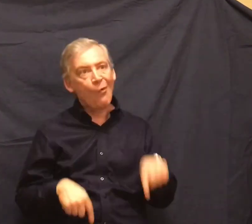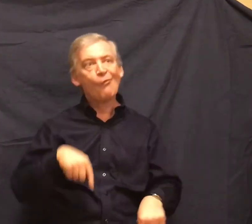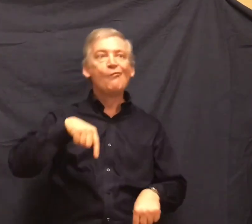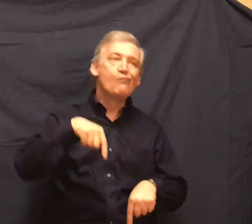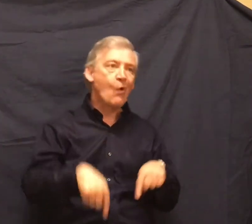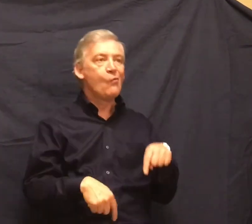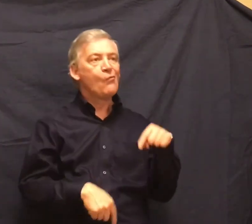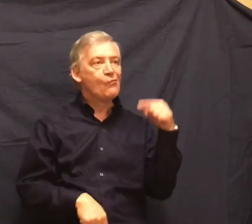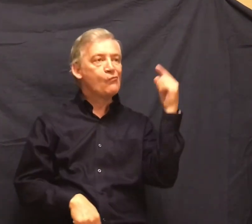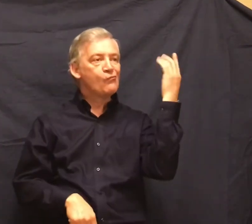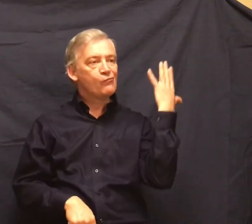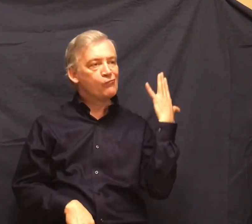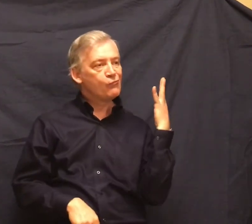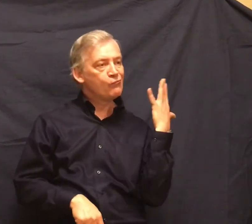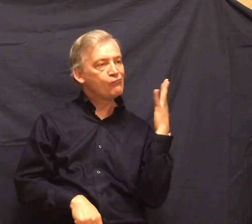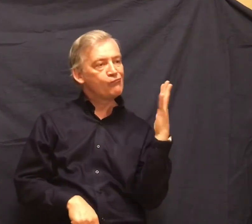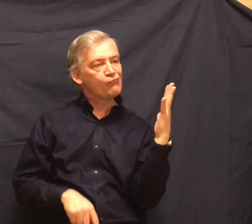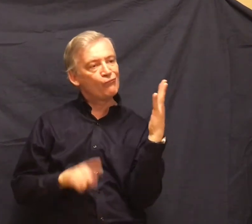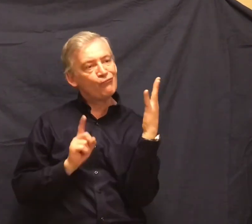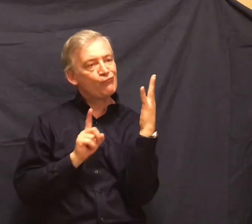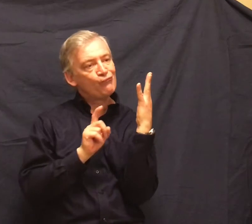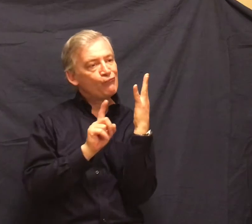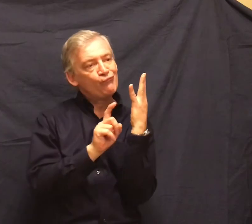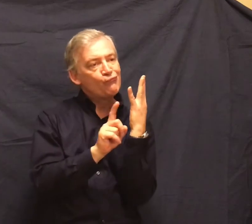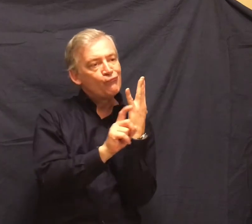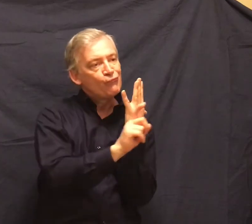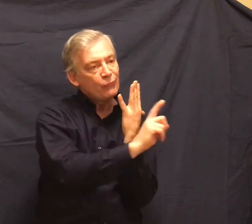George lay where he was and whistled softly to himself.